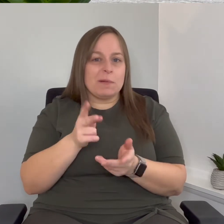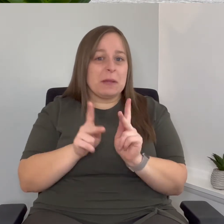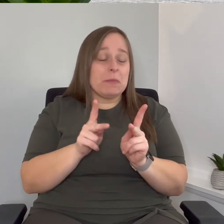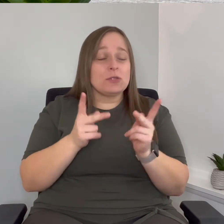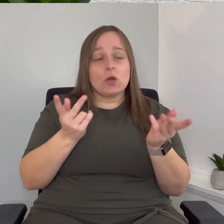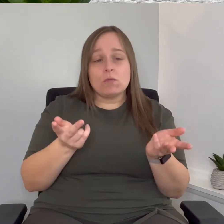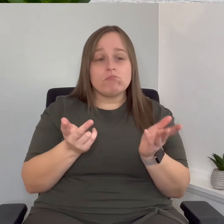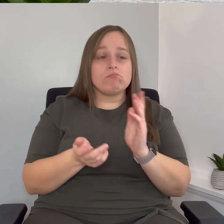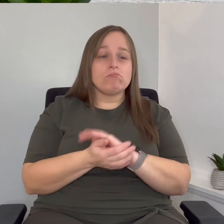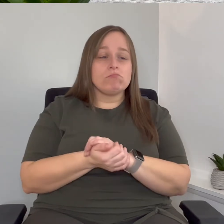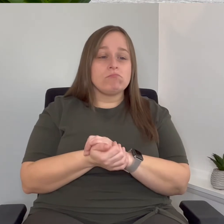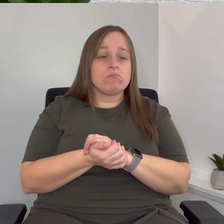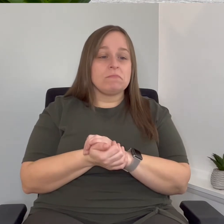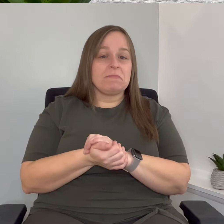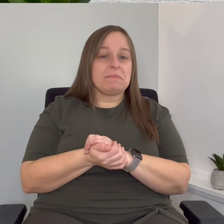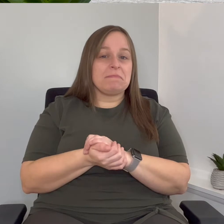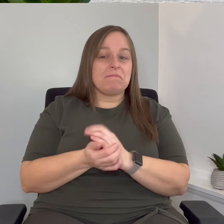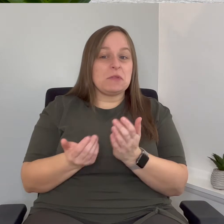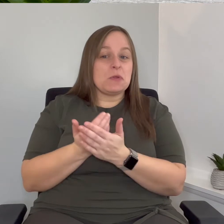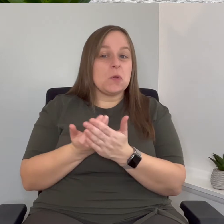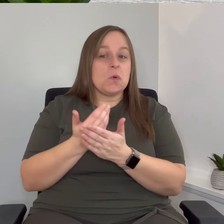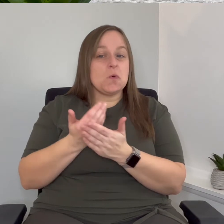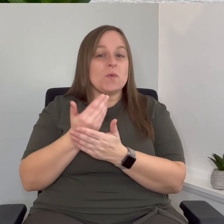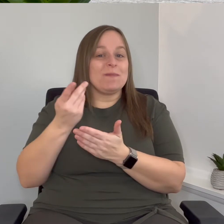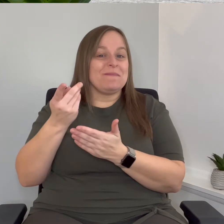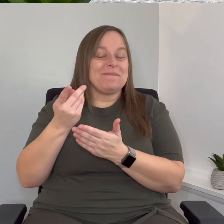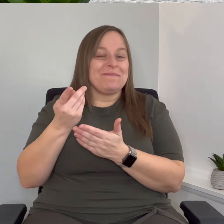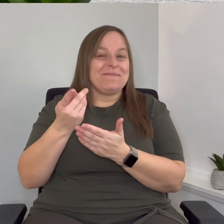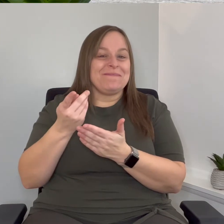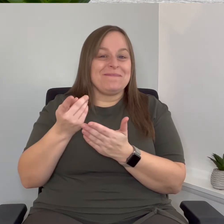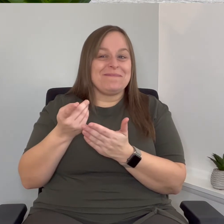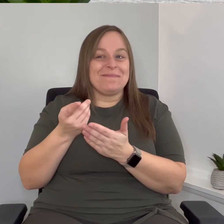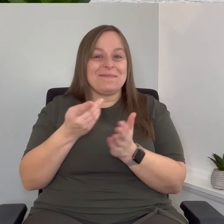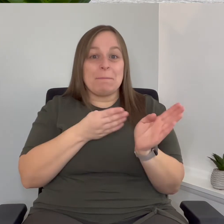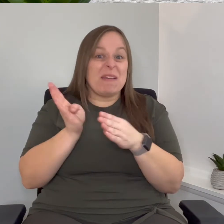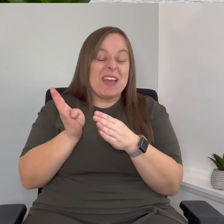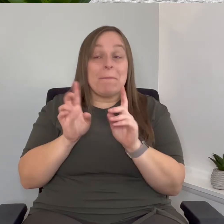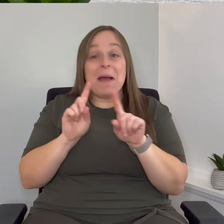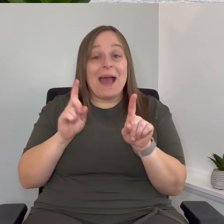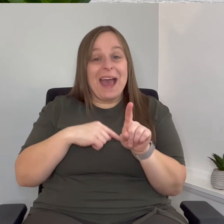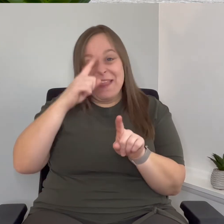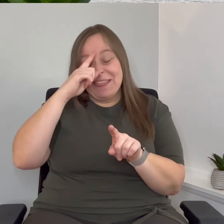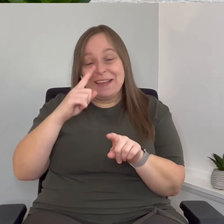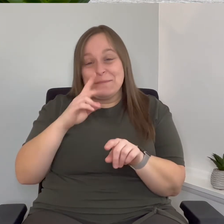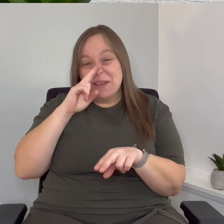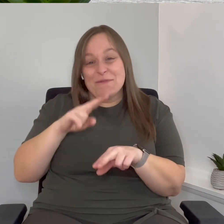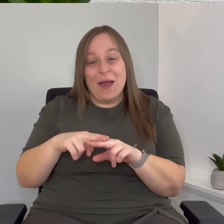so this is kind of a bit of a pivot but I think it's going to be a fun one honestly